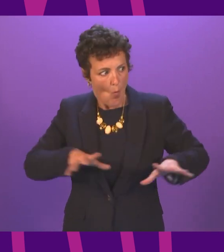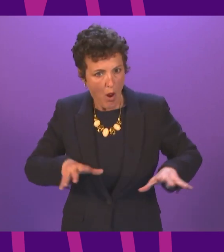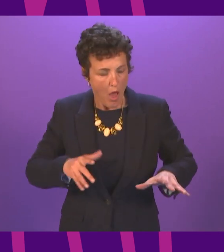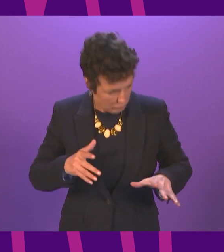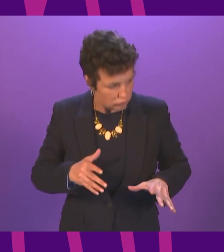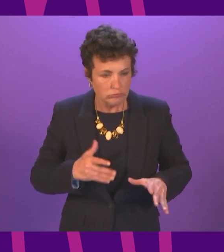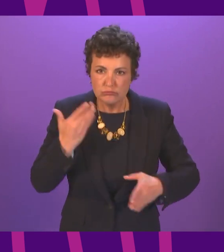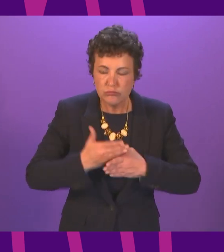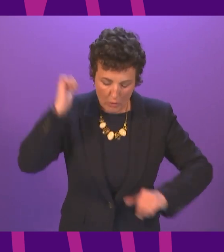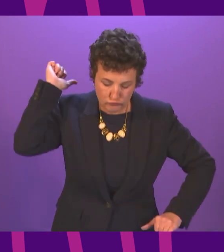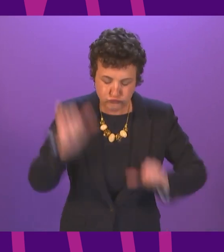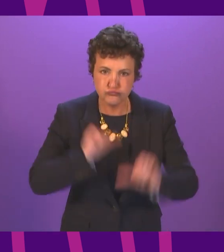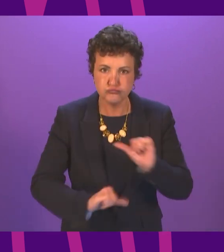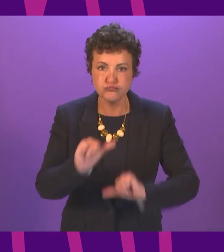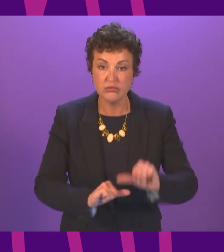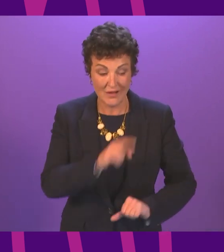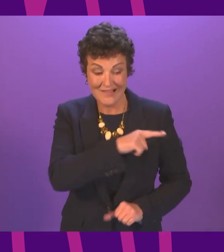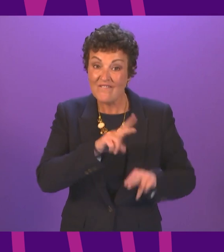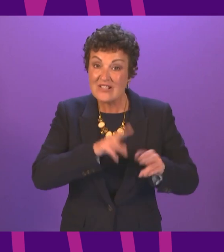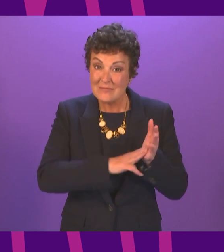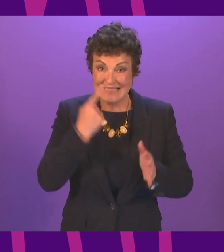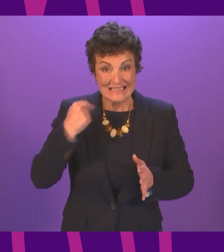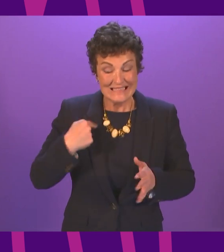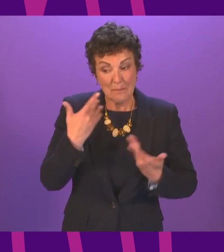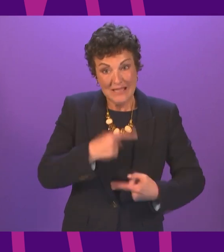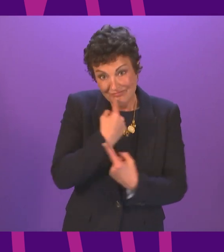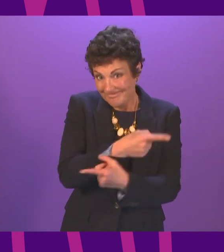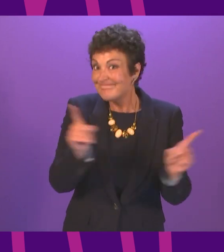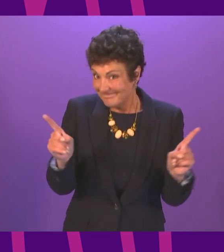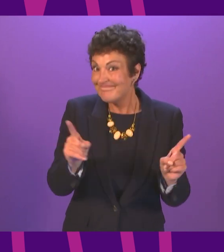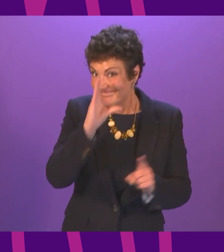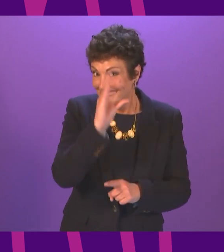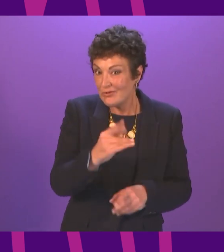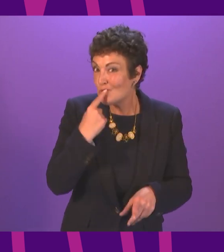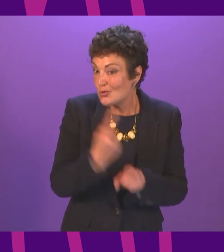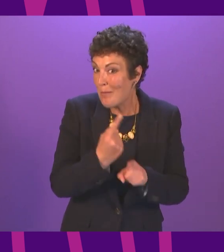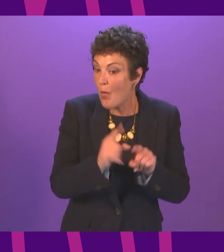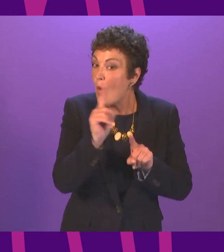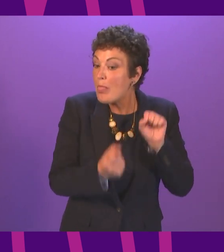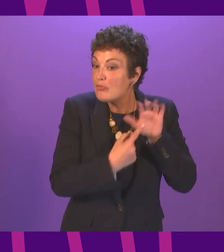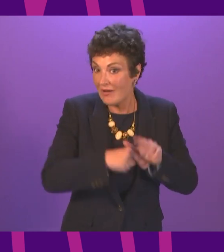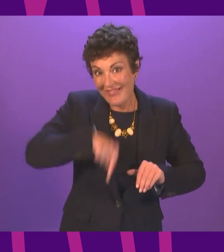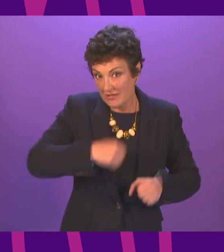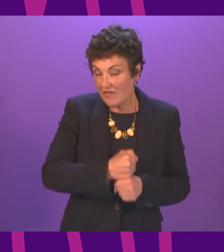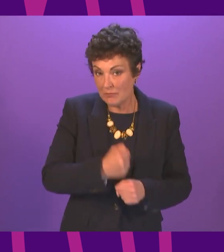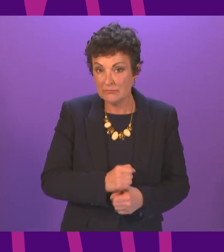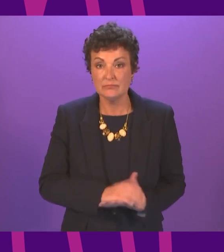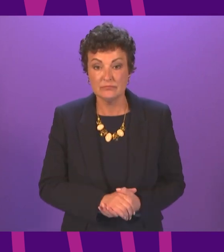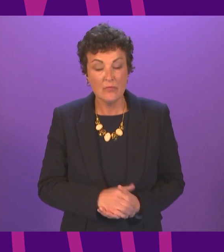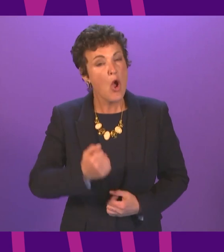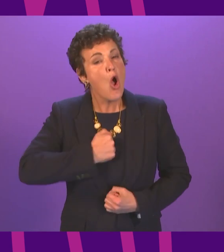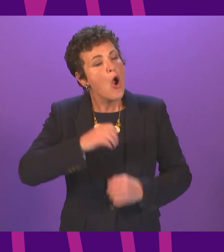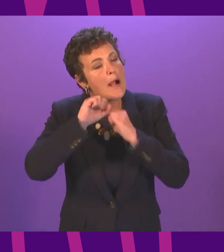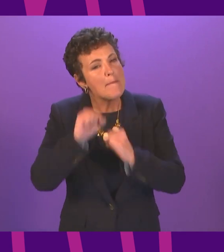manifesto and set out yesterday by the First Minister in her statement to Parliament on the priorities of the Government. The delivery of the